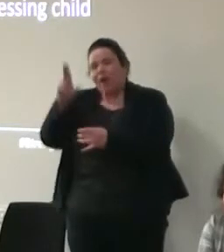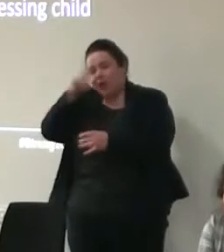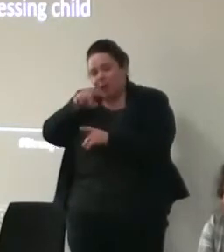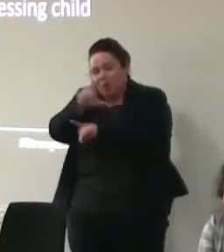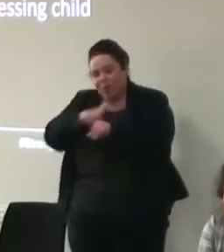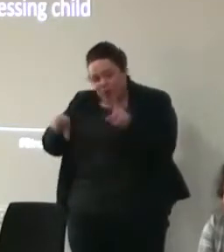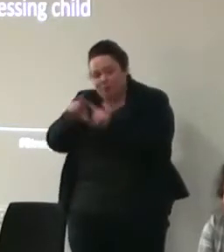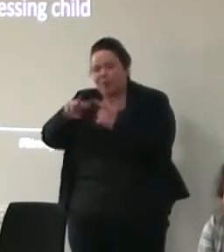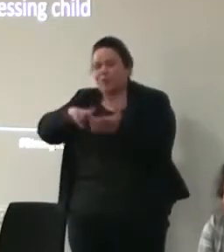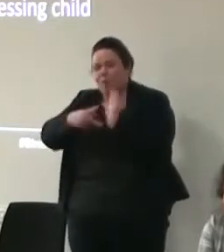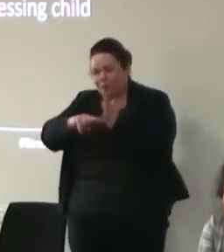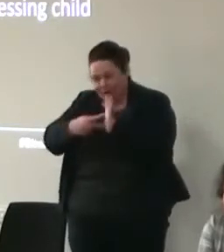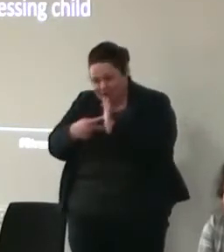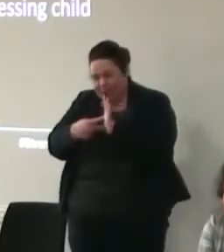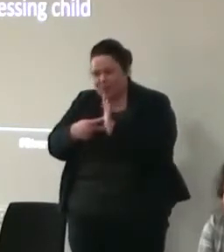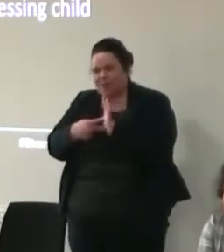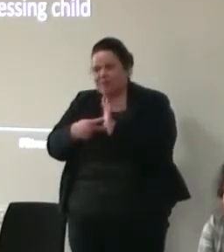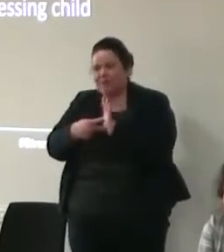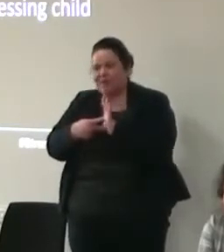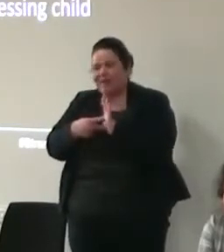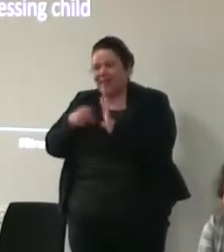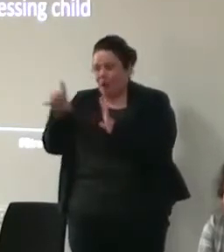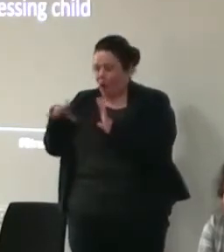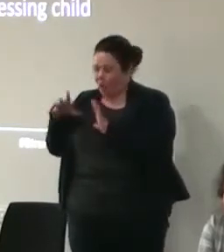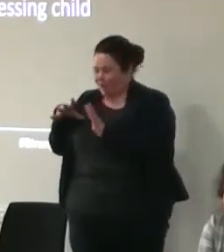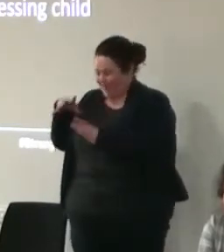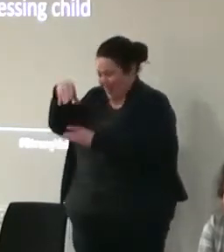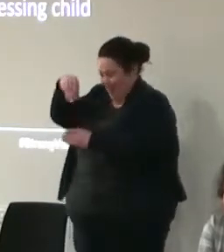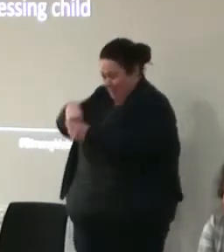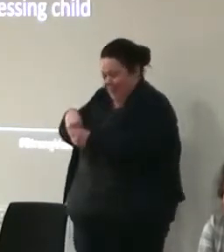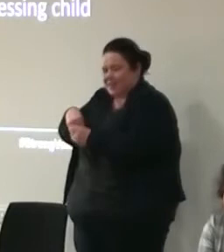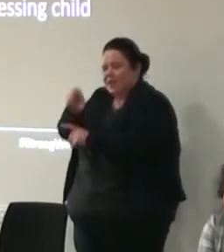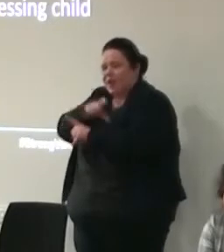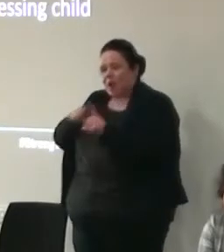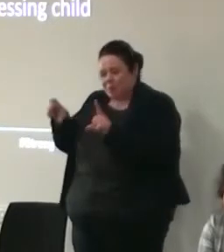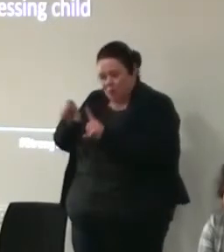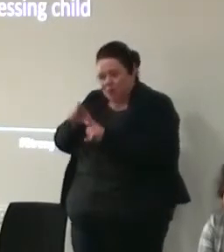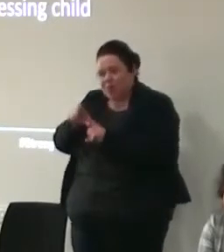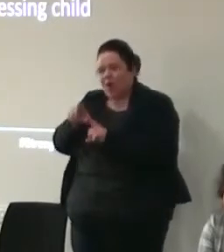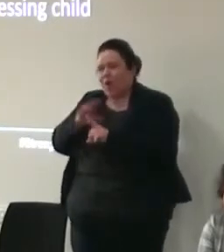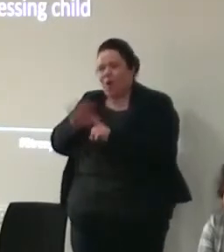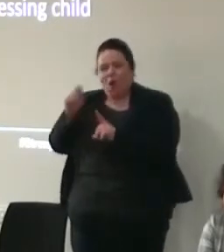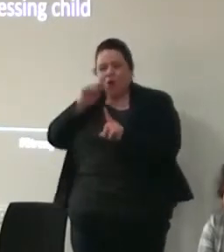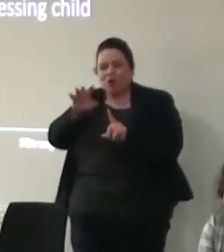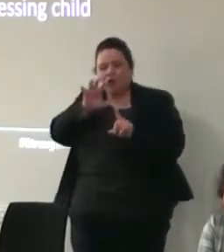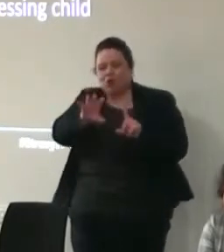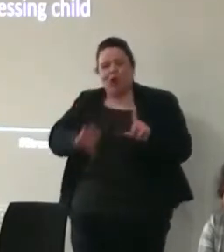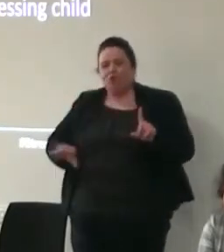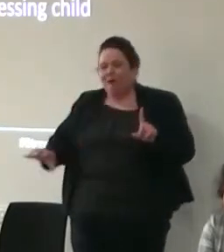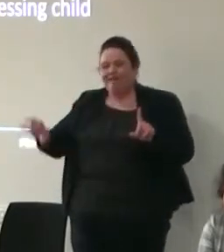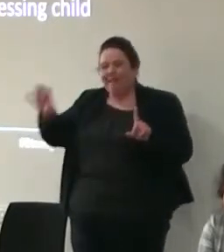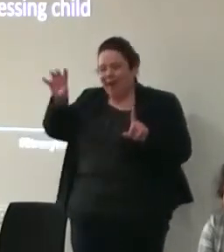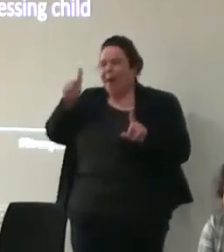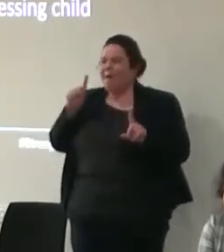community organizations who were embedded in communities and not just geographic communities but